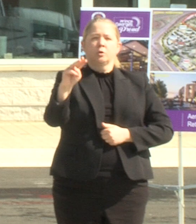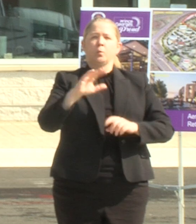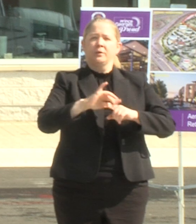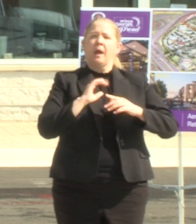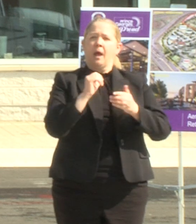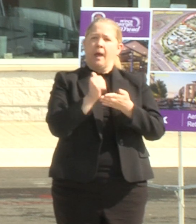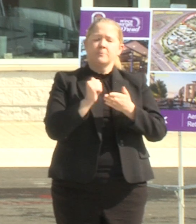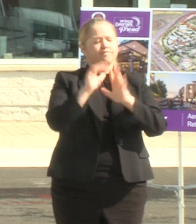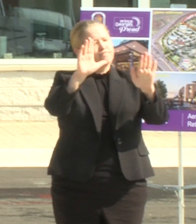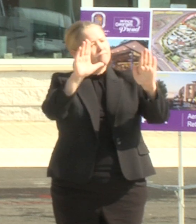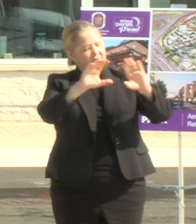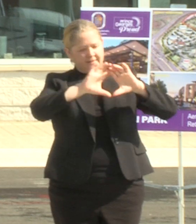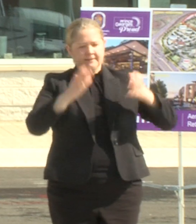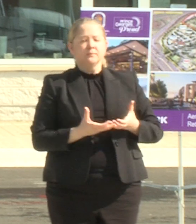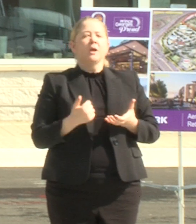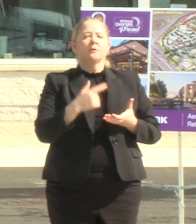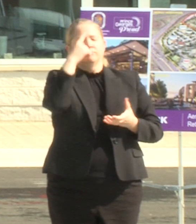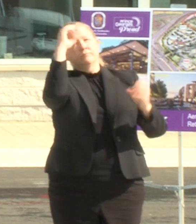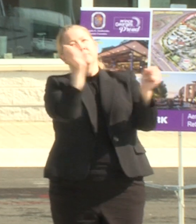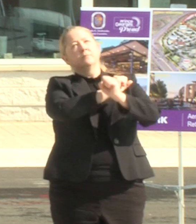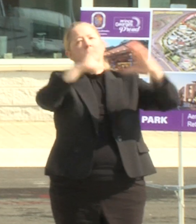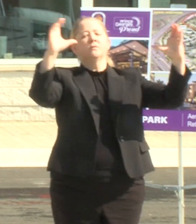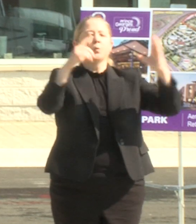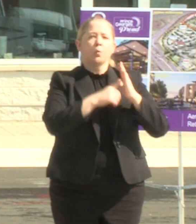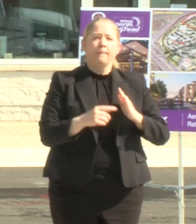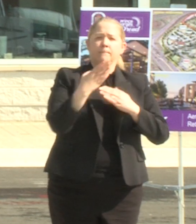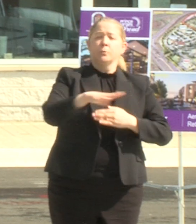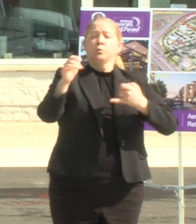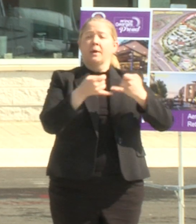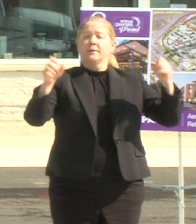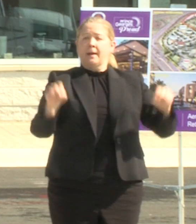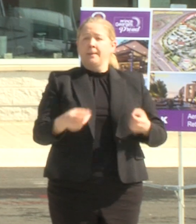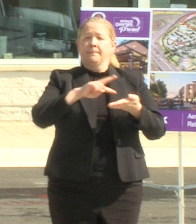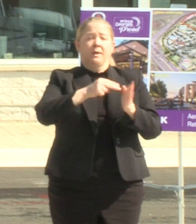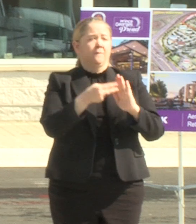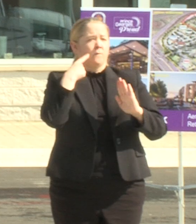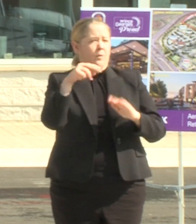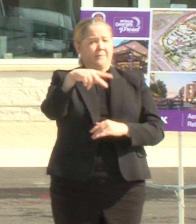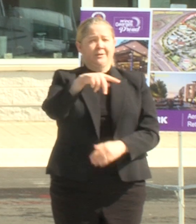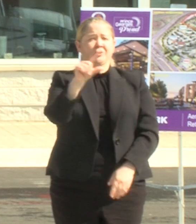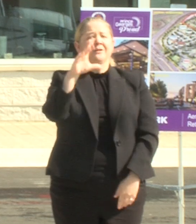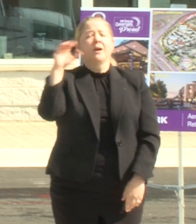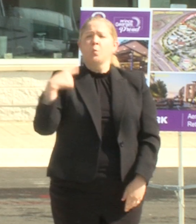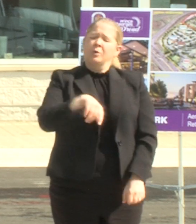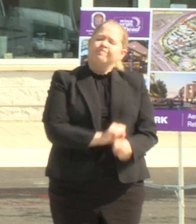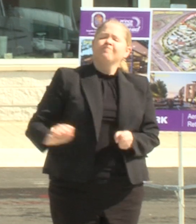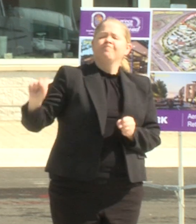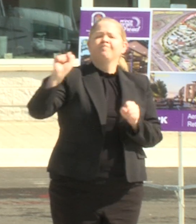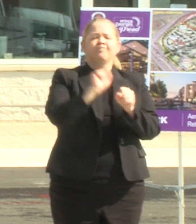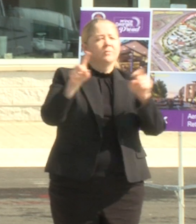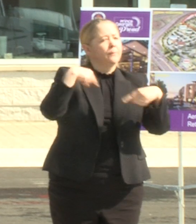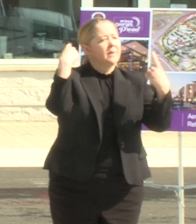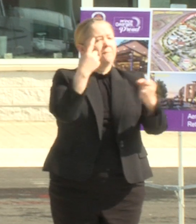I saw a vision for what the blue line could mean for Prince George's County and we have worked so hard over the past